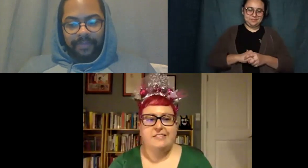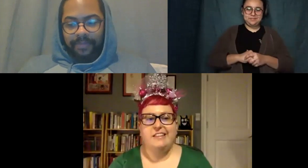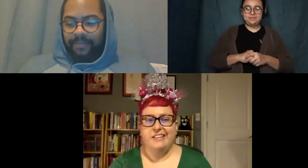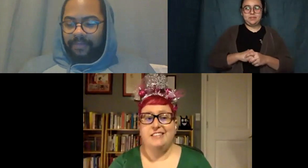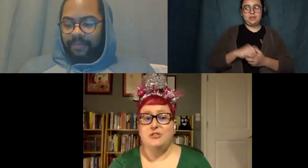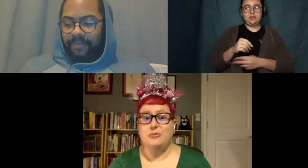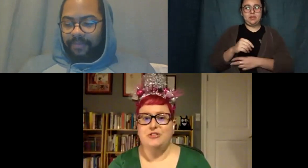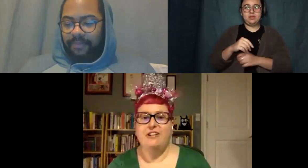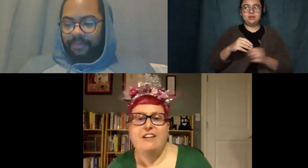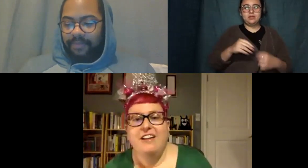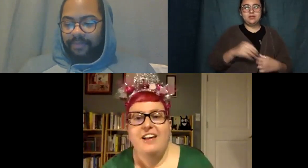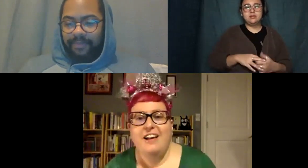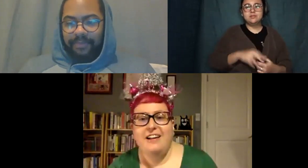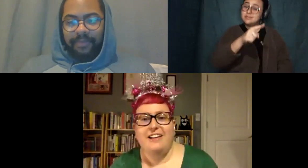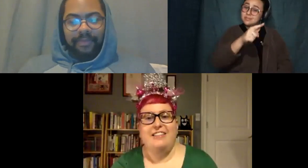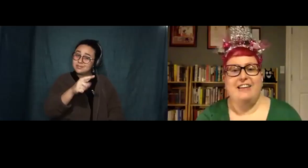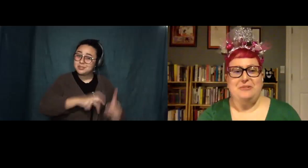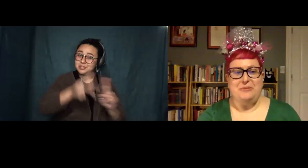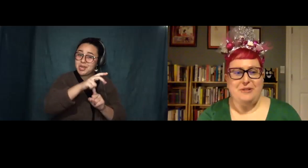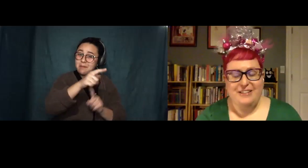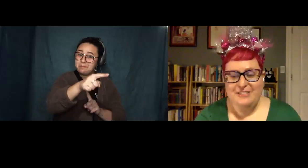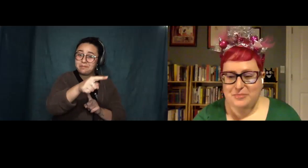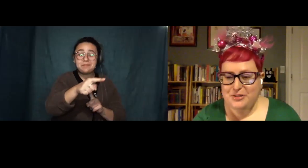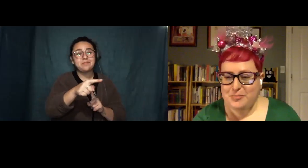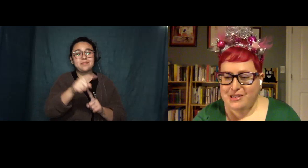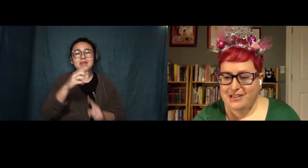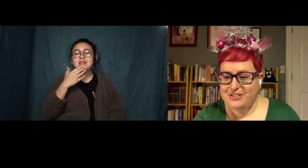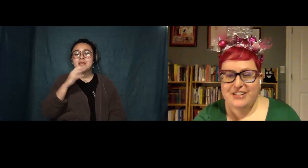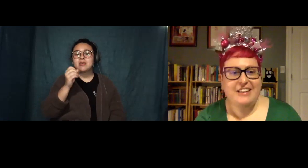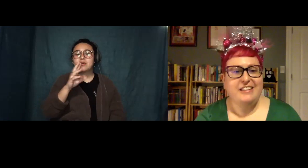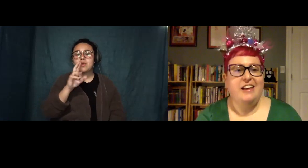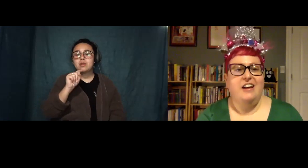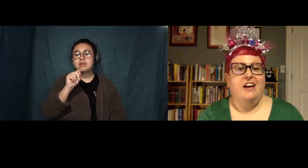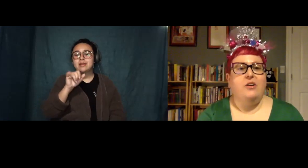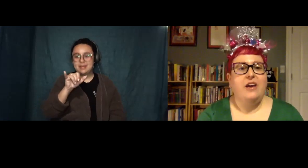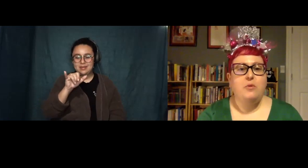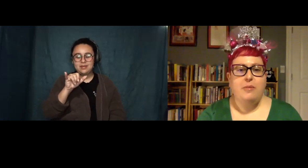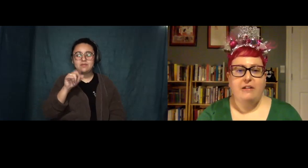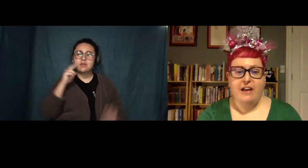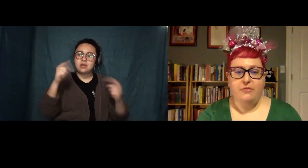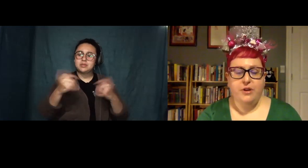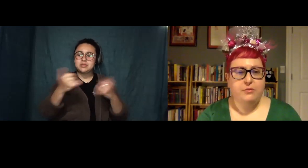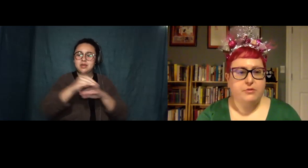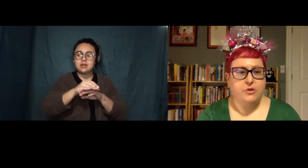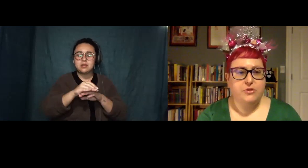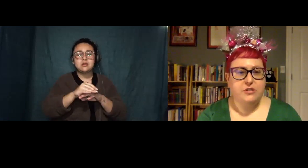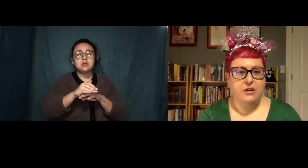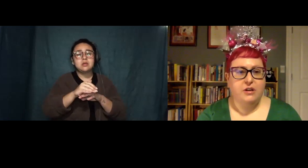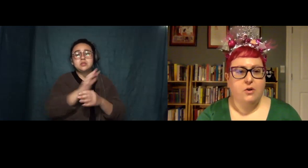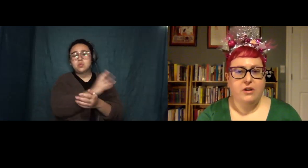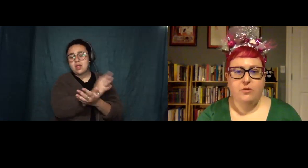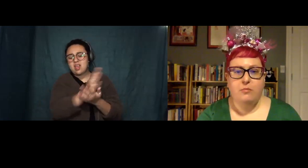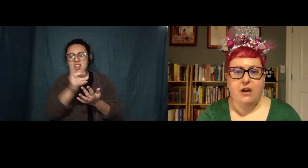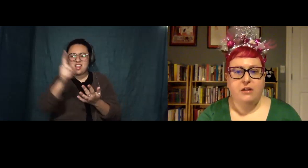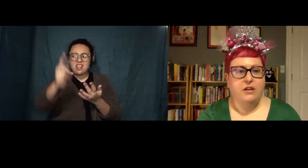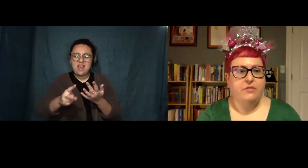See, he's a superstar. Thank you, Courtney, so much for being here tonight. Okay, we're about halfway through, so I'm just gonna